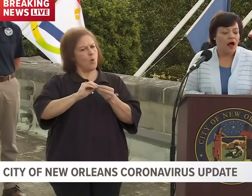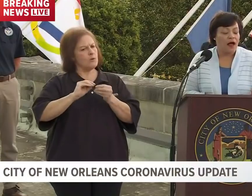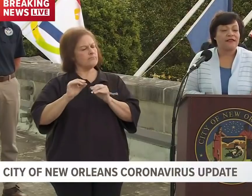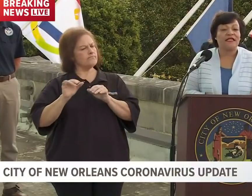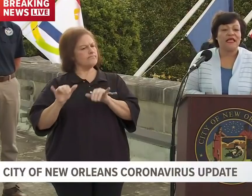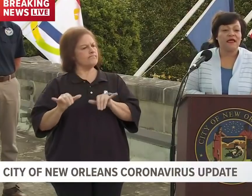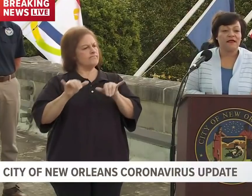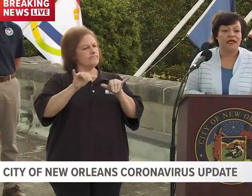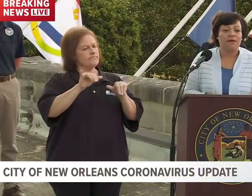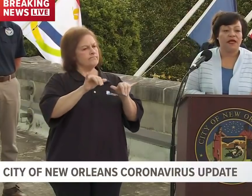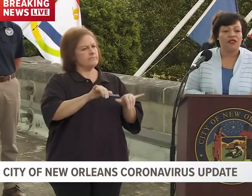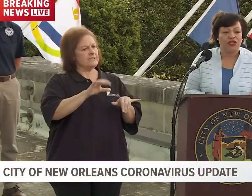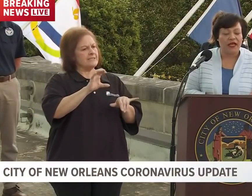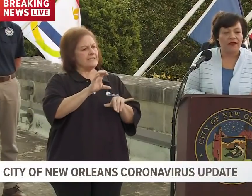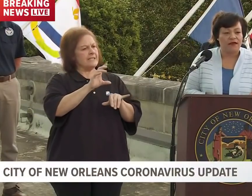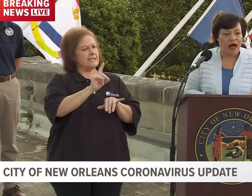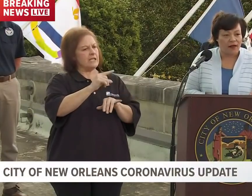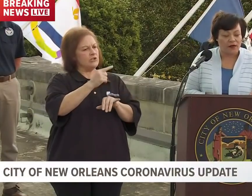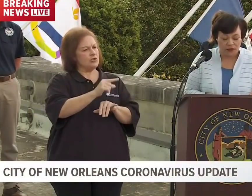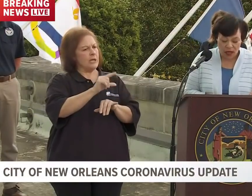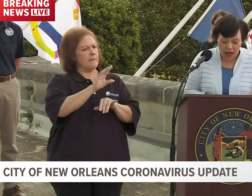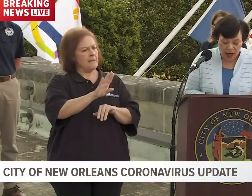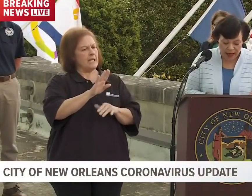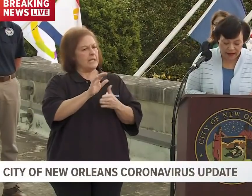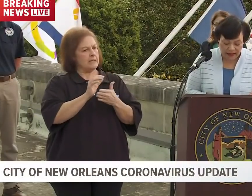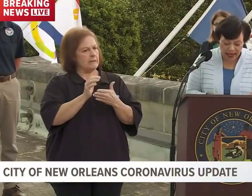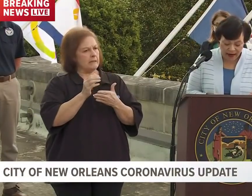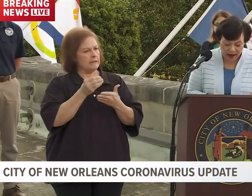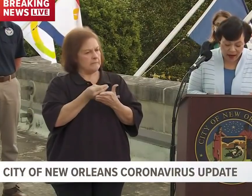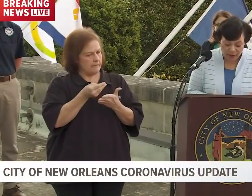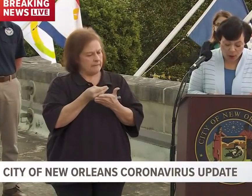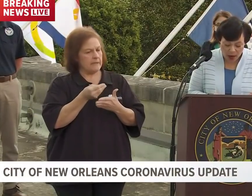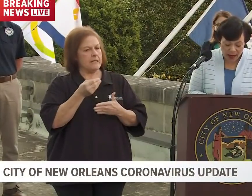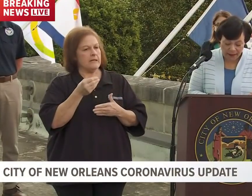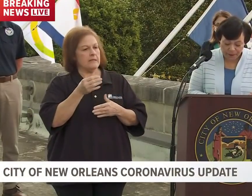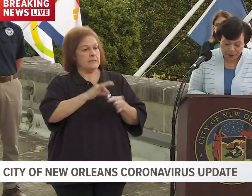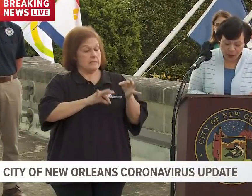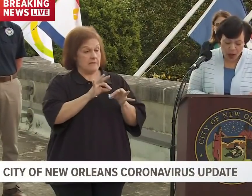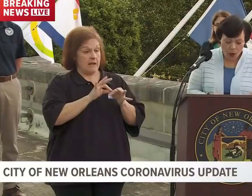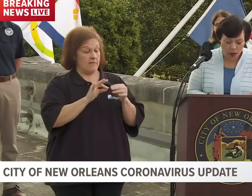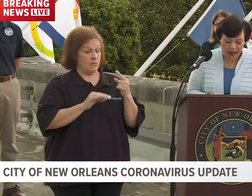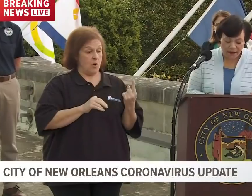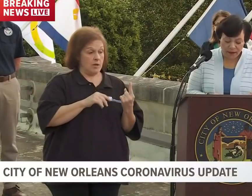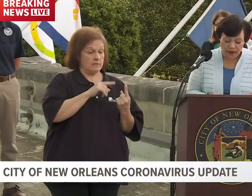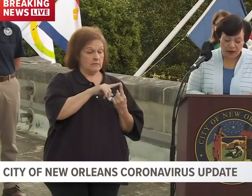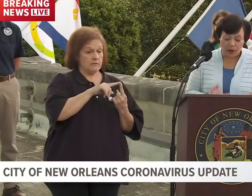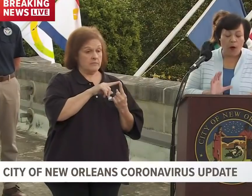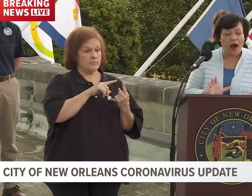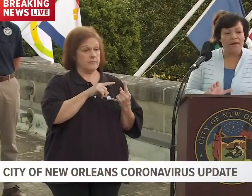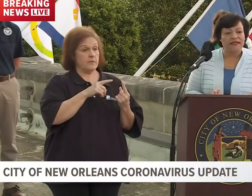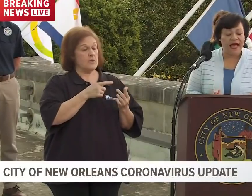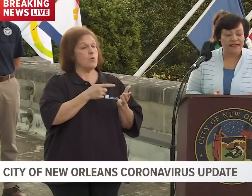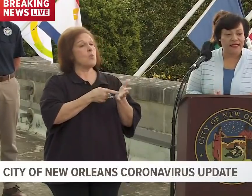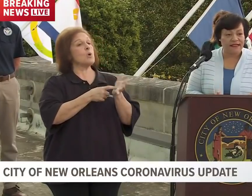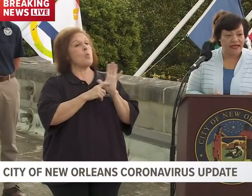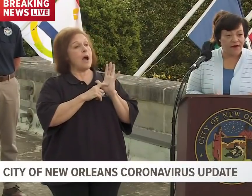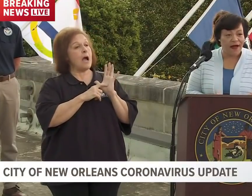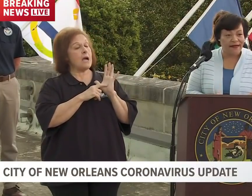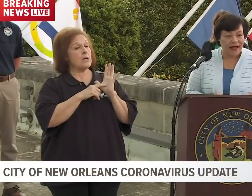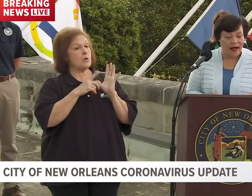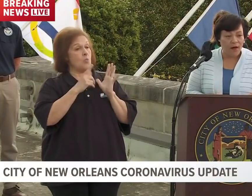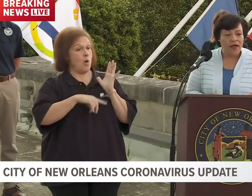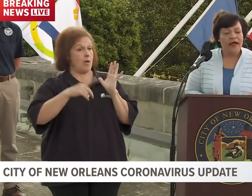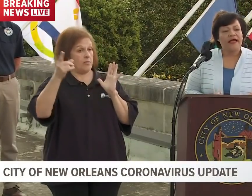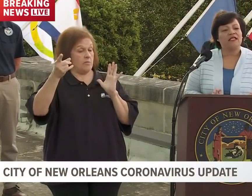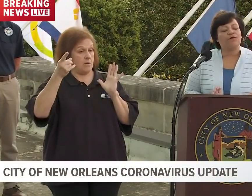CDBG dollars, instead of one with the requirements as they stand